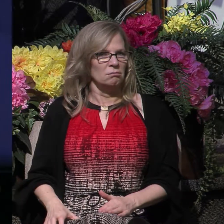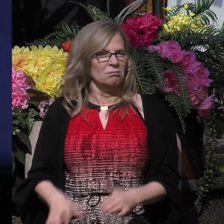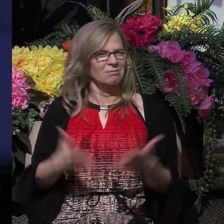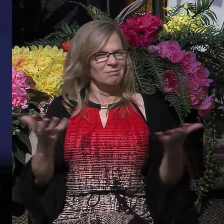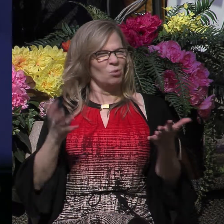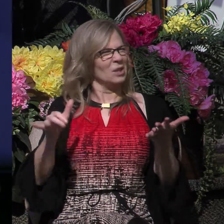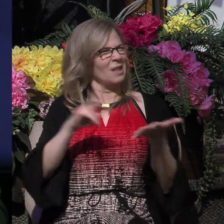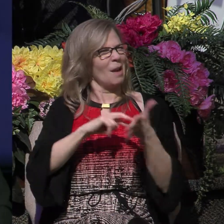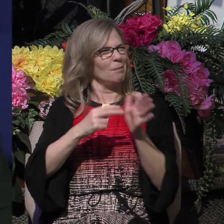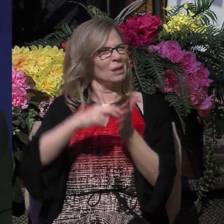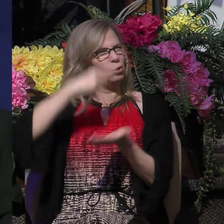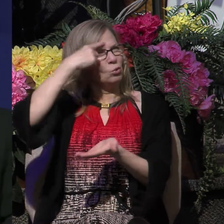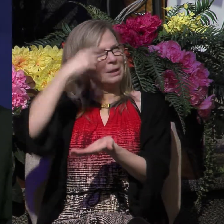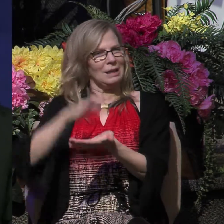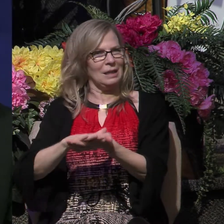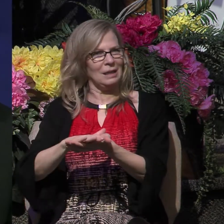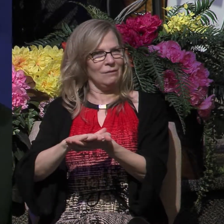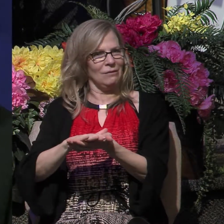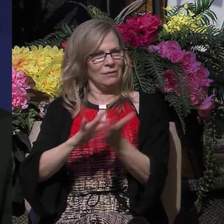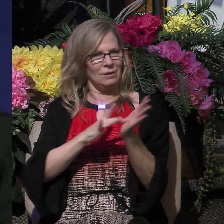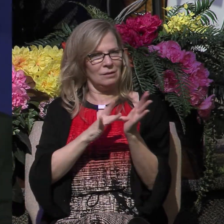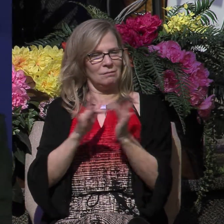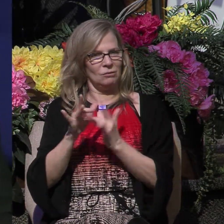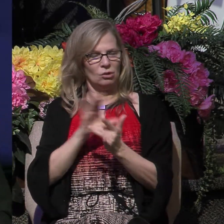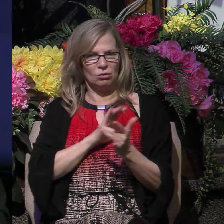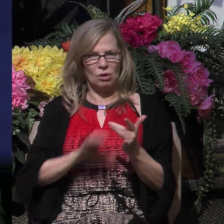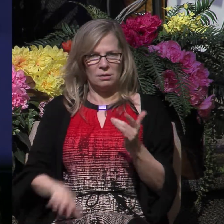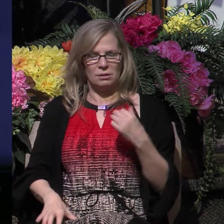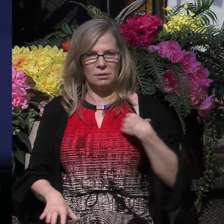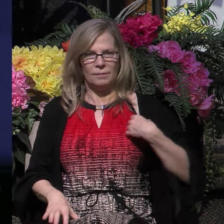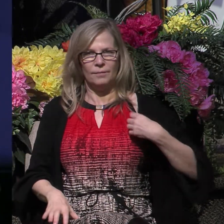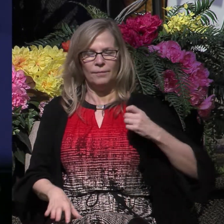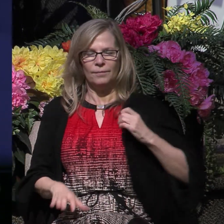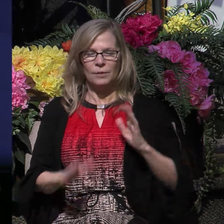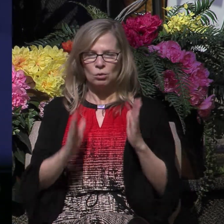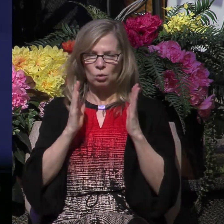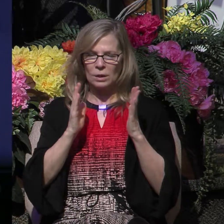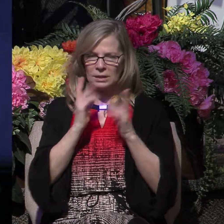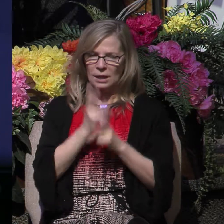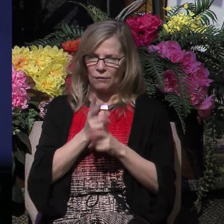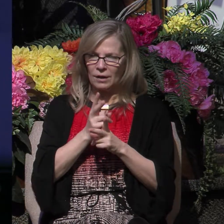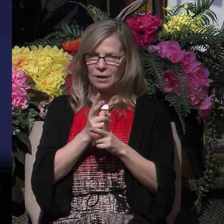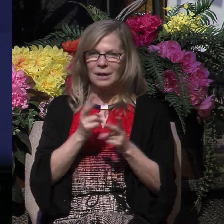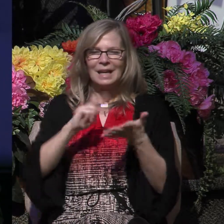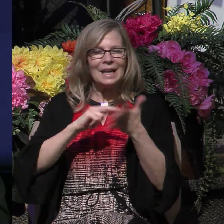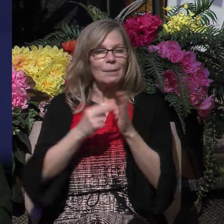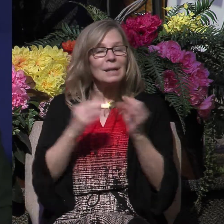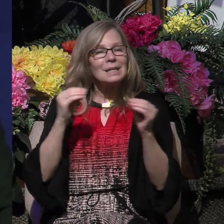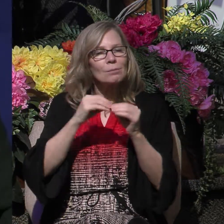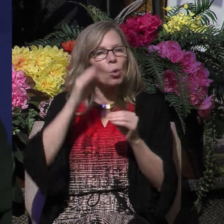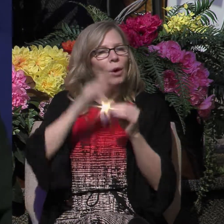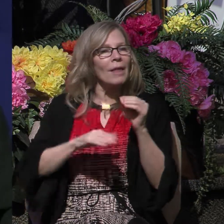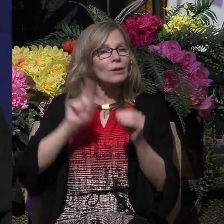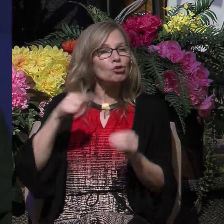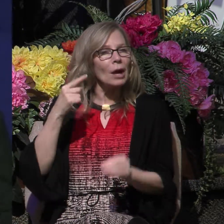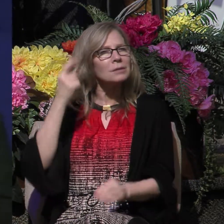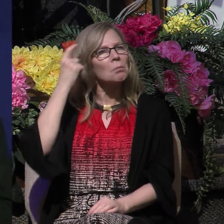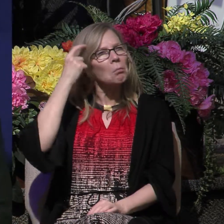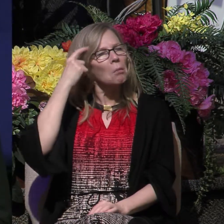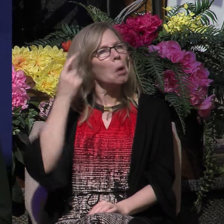What does it mean to believe in Christ? Listen carefully and closely. It means far more than intellectually agreeing